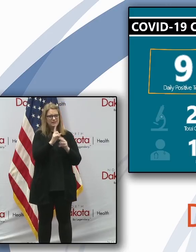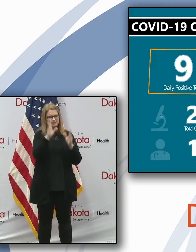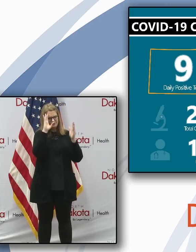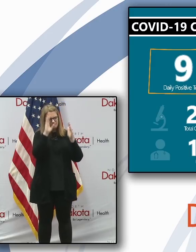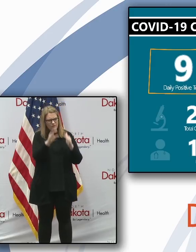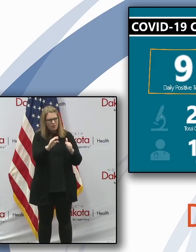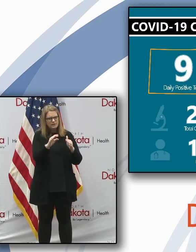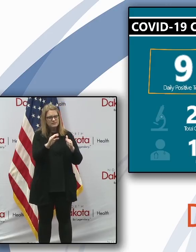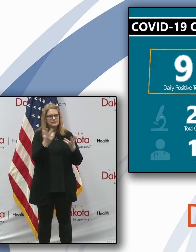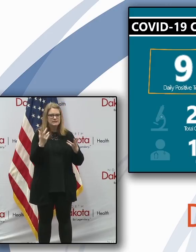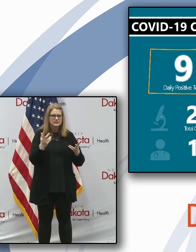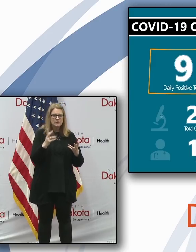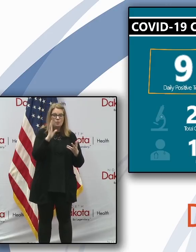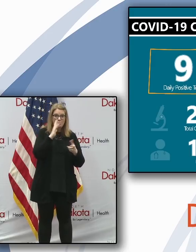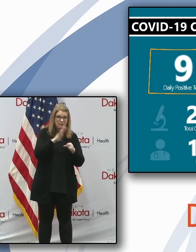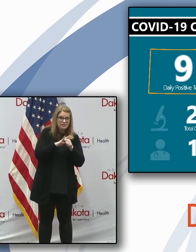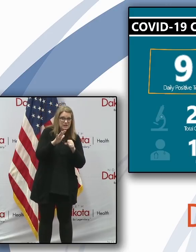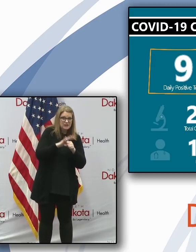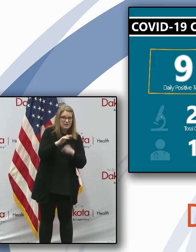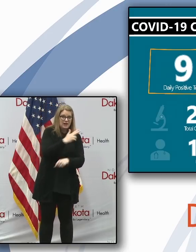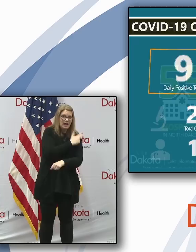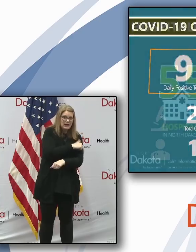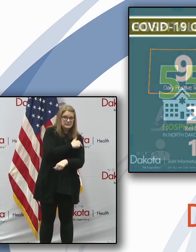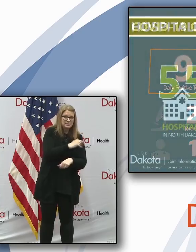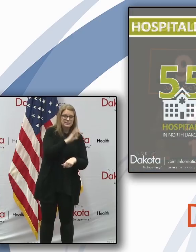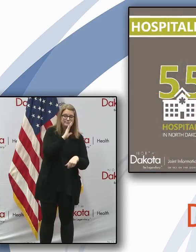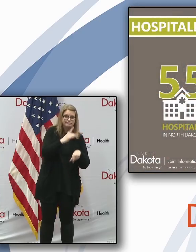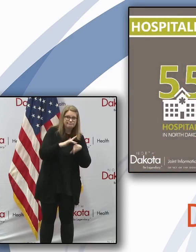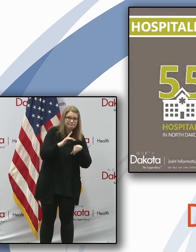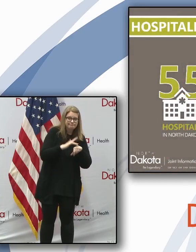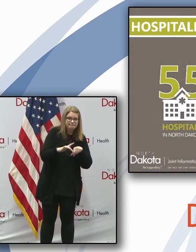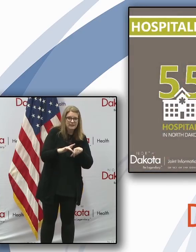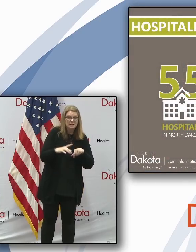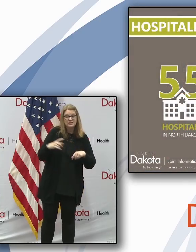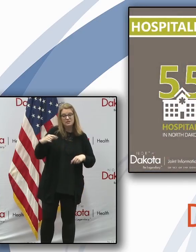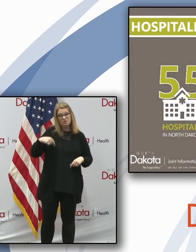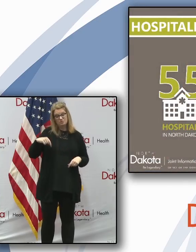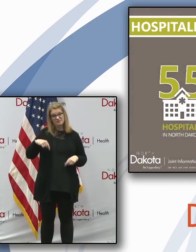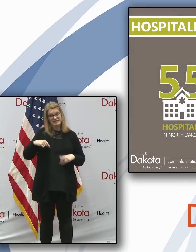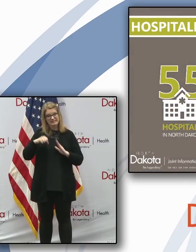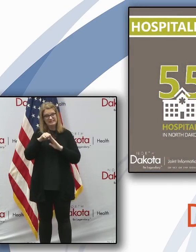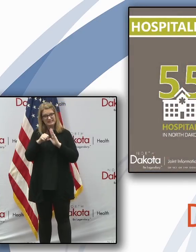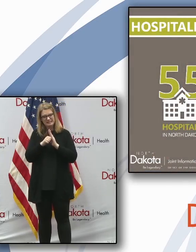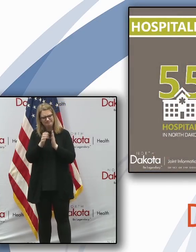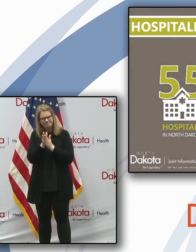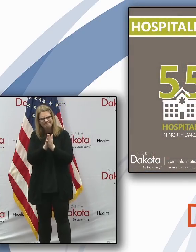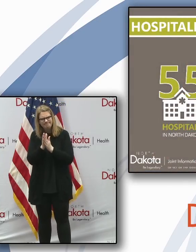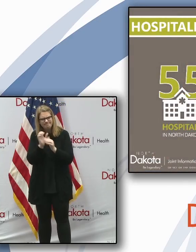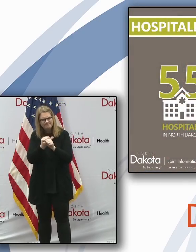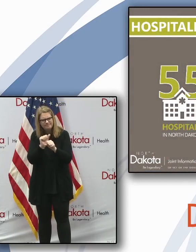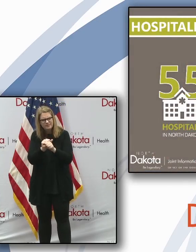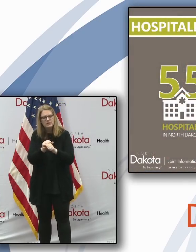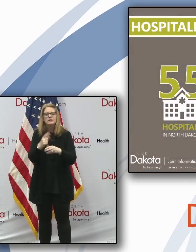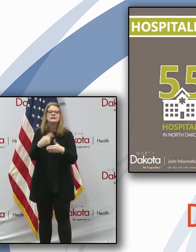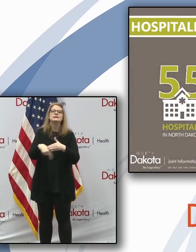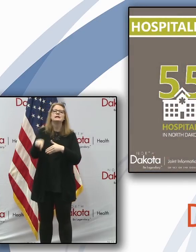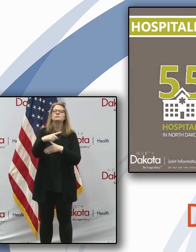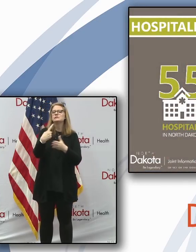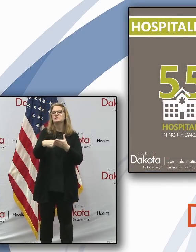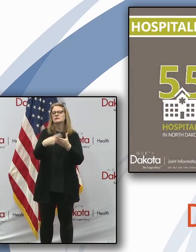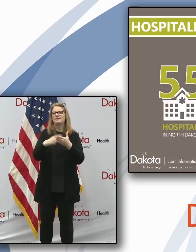lot of attention to are we going to have enough hospital capacity. It's one of the things we're working diligently as a state. Next week, you'll hear more about our surge